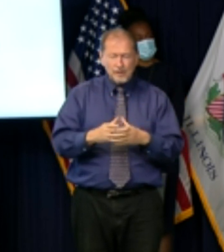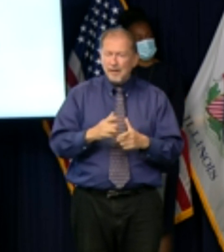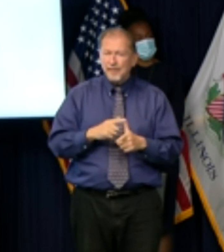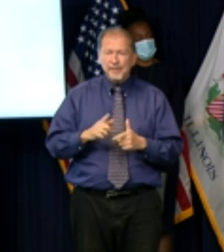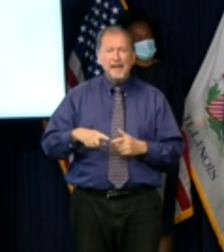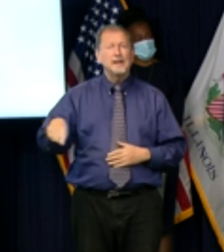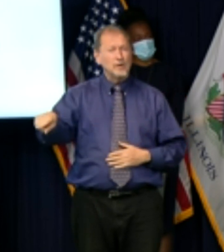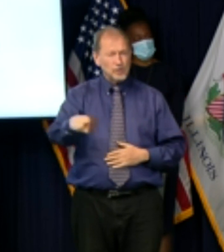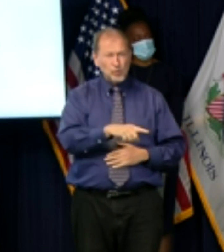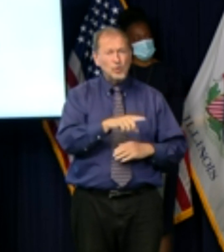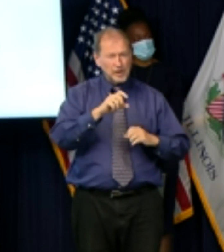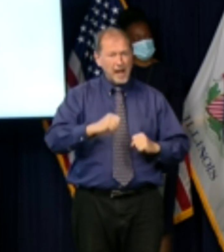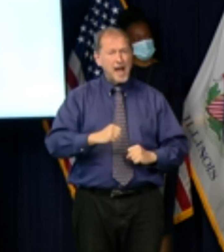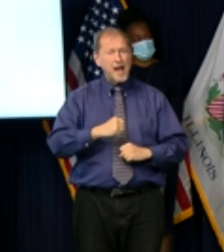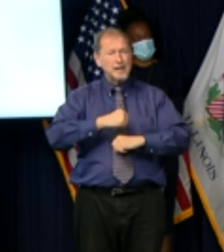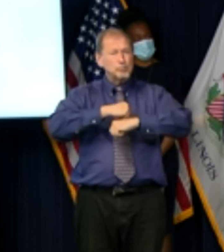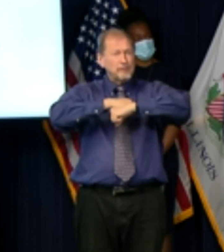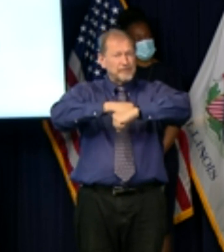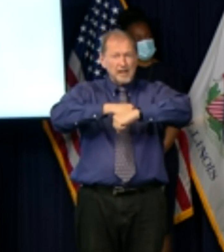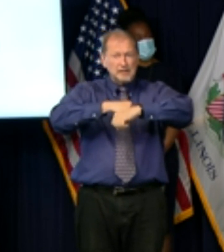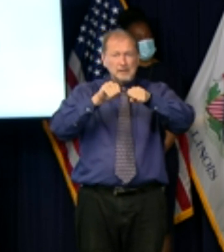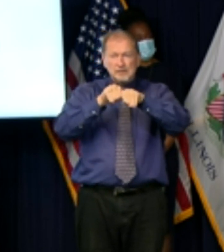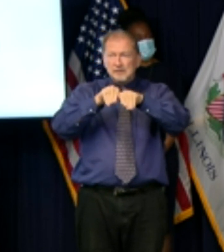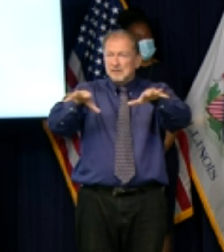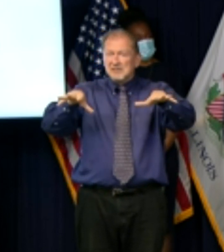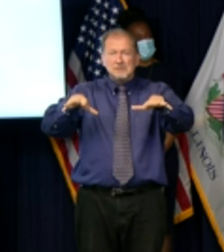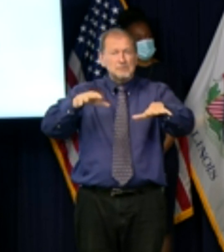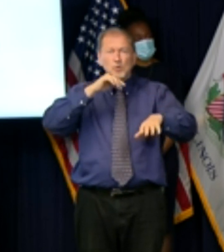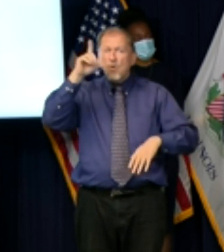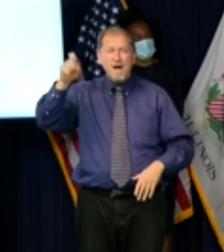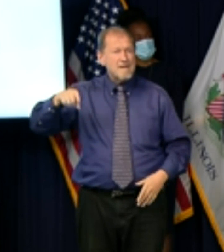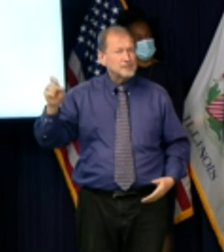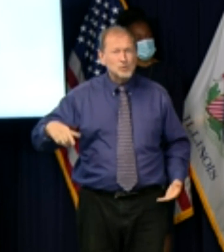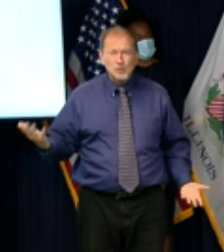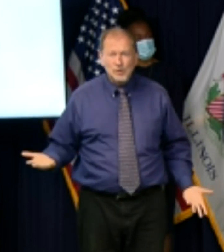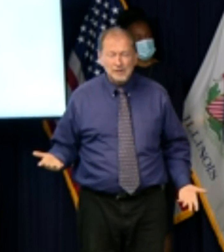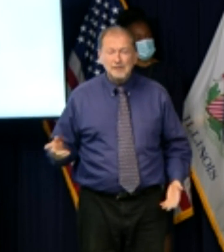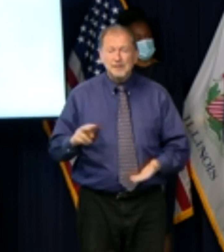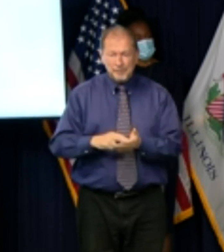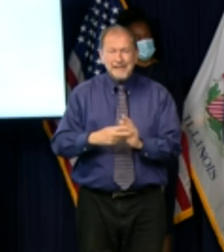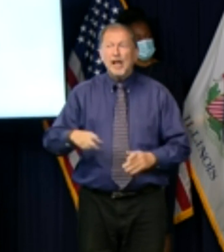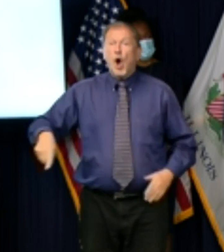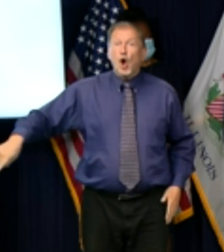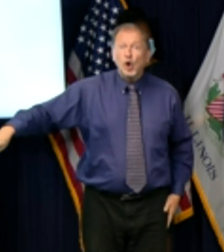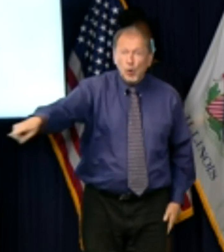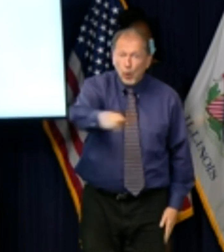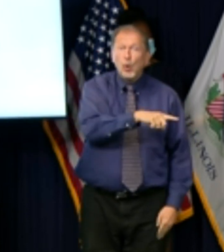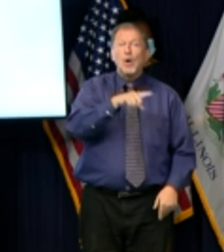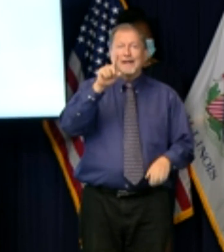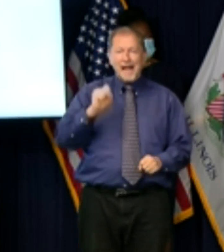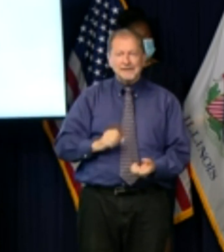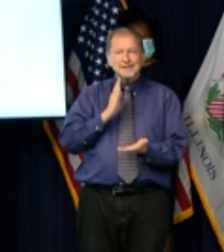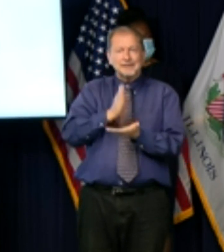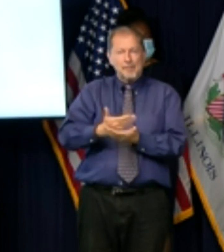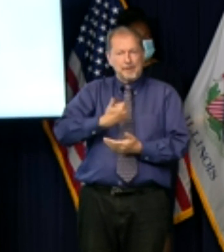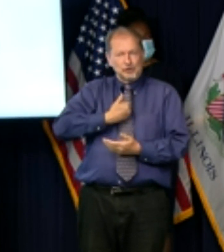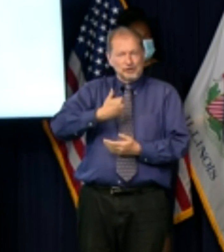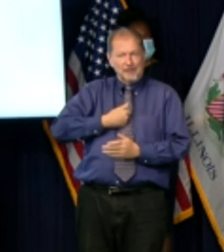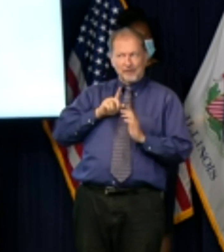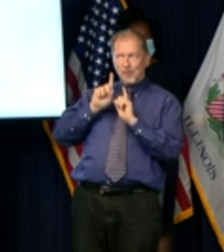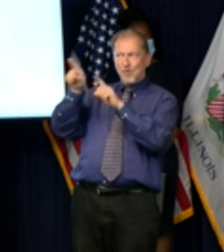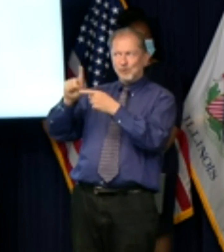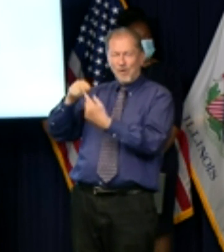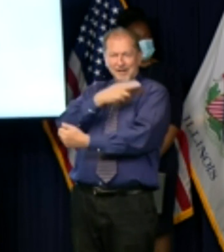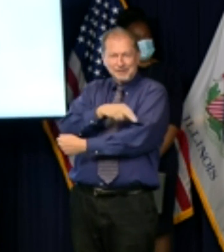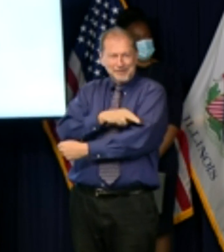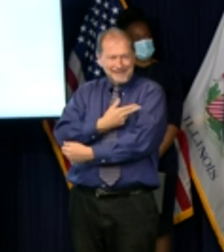prevent this infection from occurring and if you can prevent it you stop yourself from getting into the hospital and that